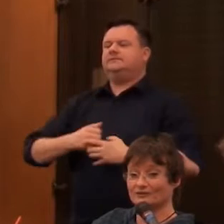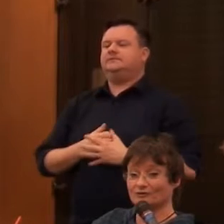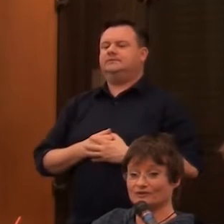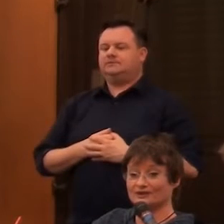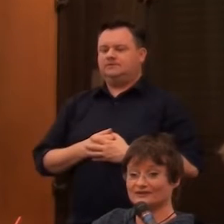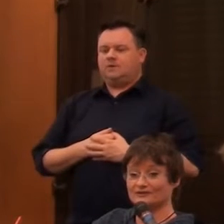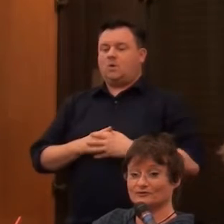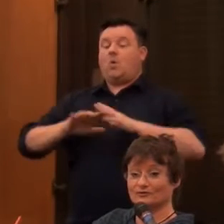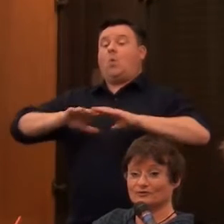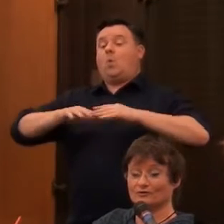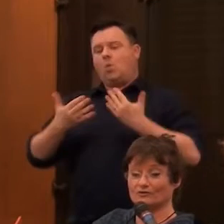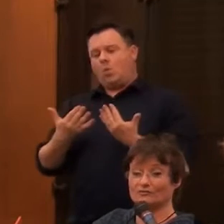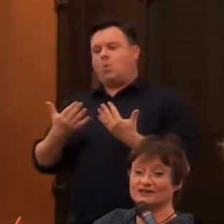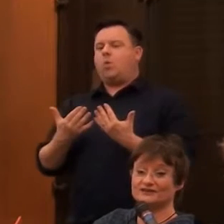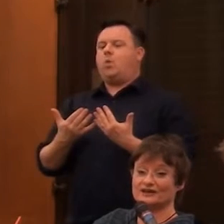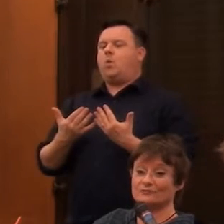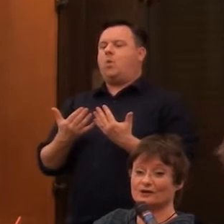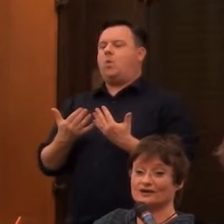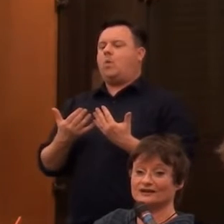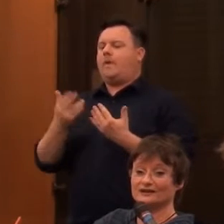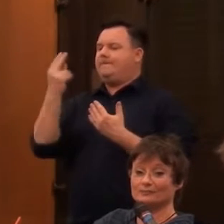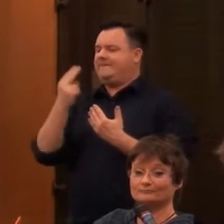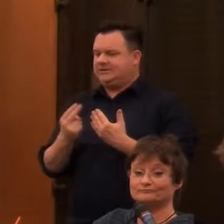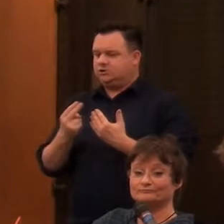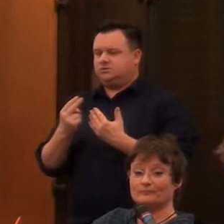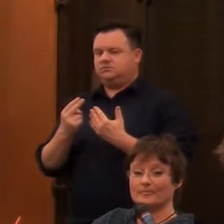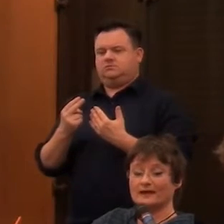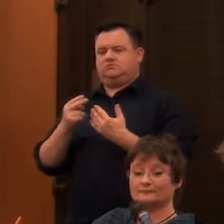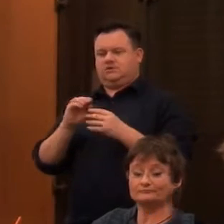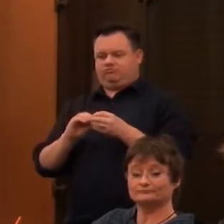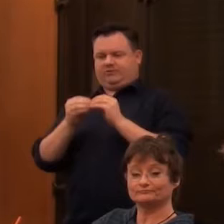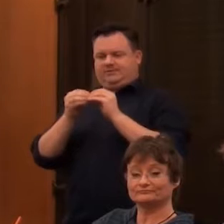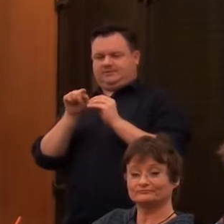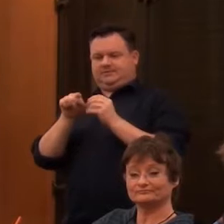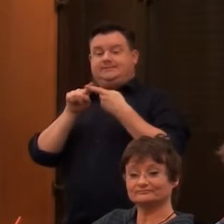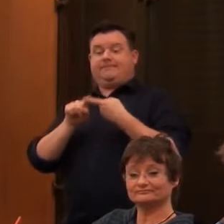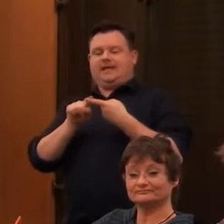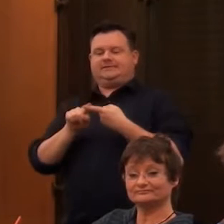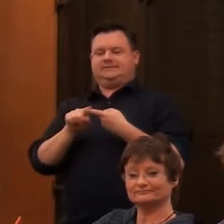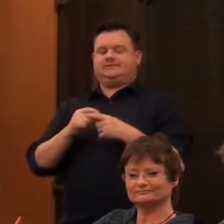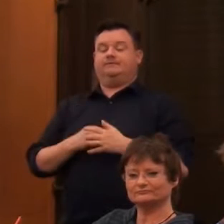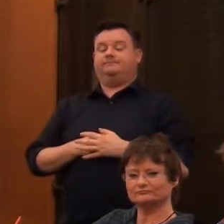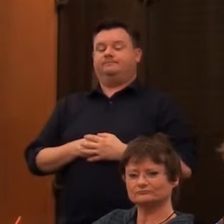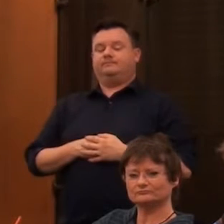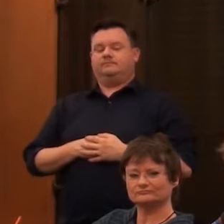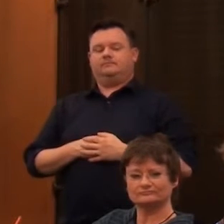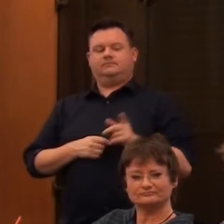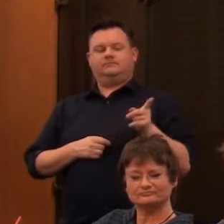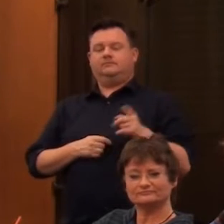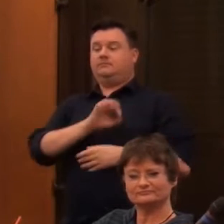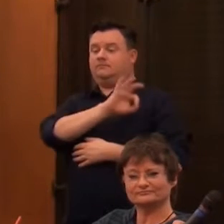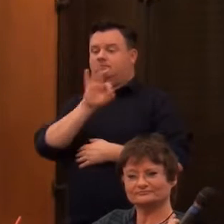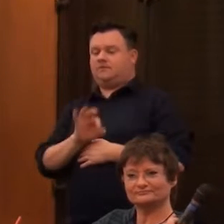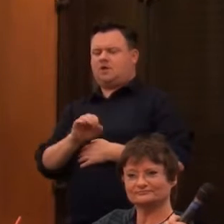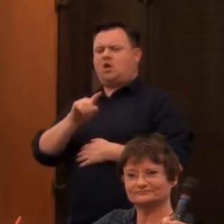or the piece that I'm working on. And why do you make portraits